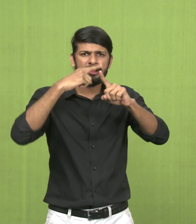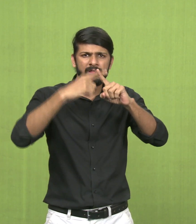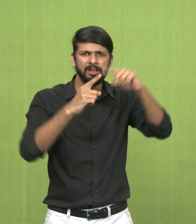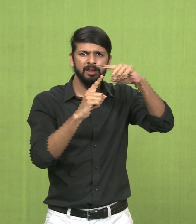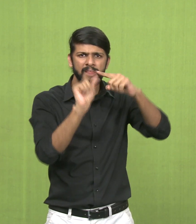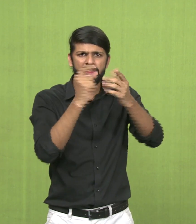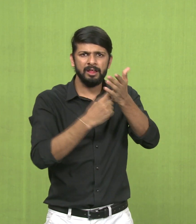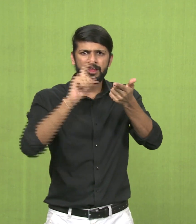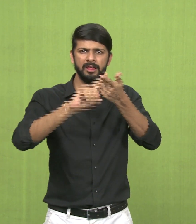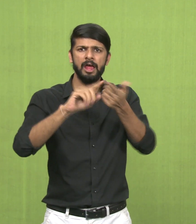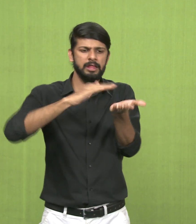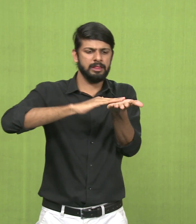texture.